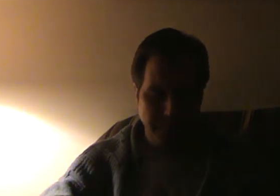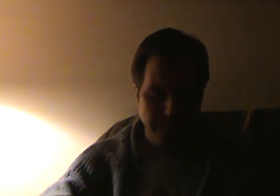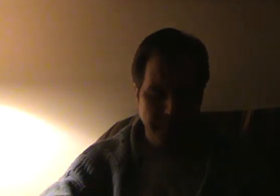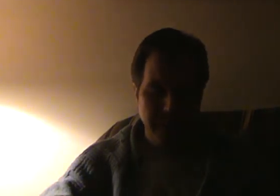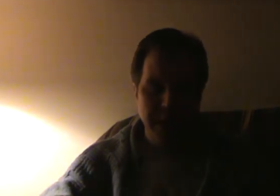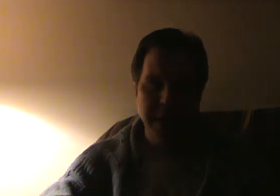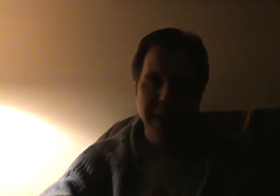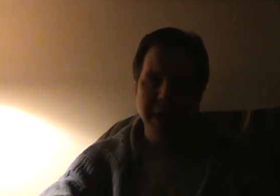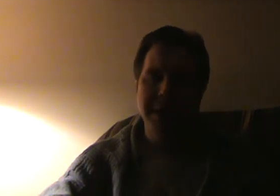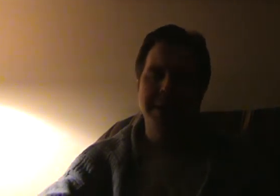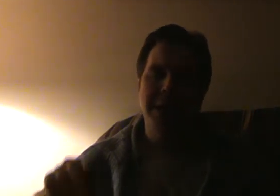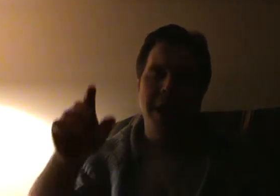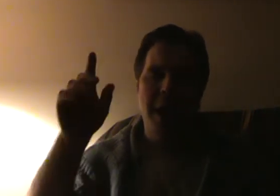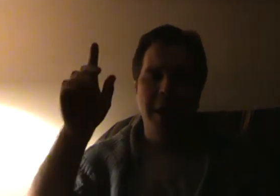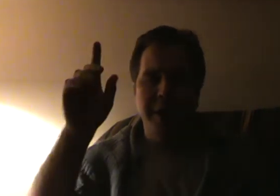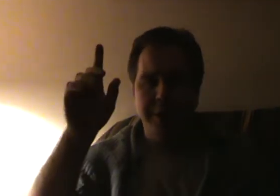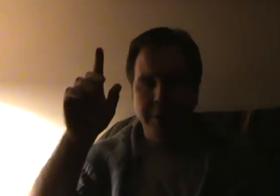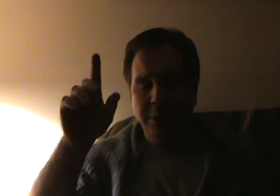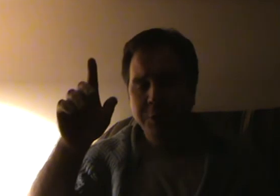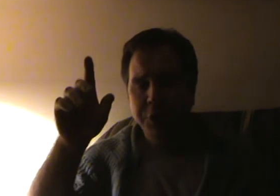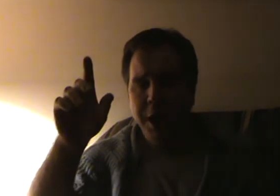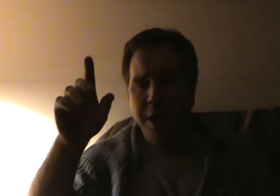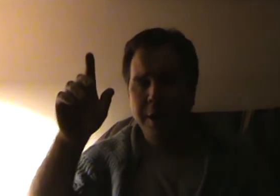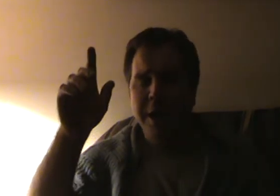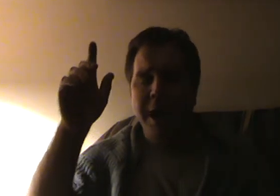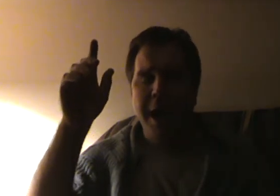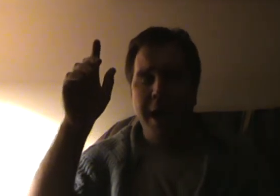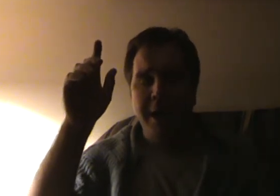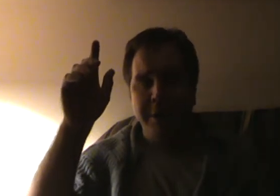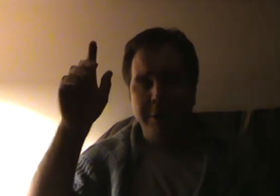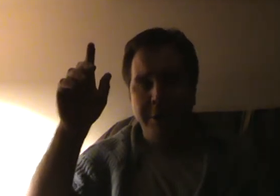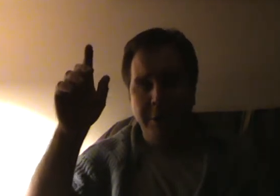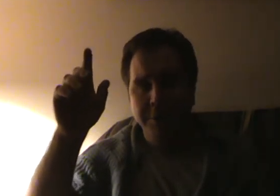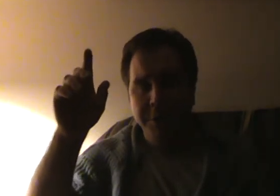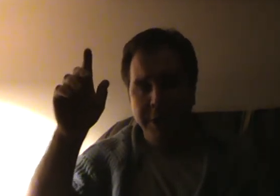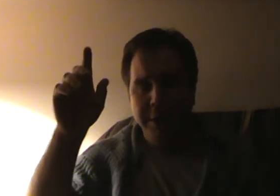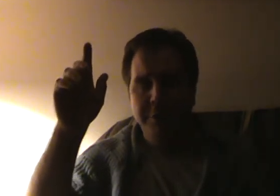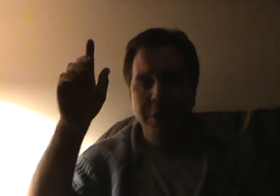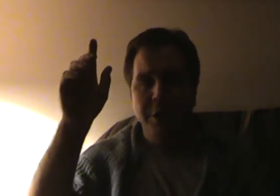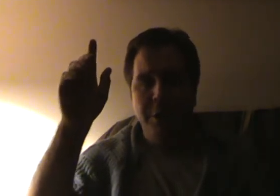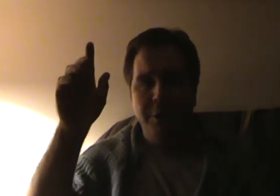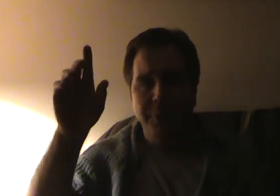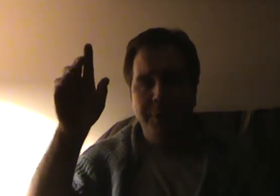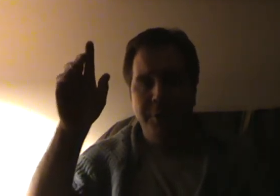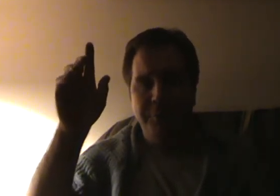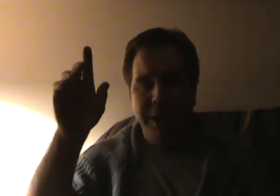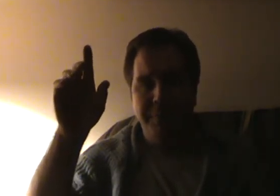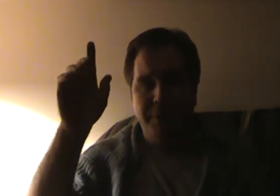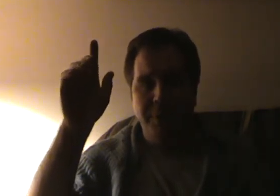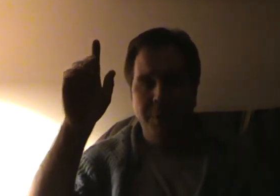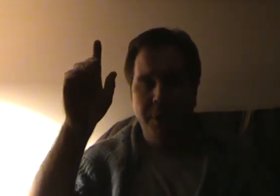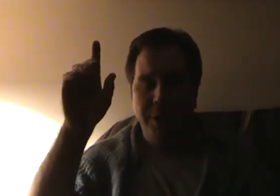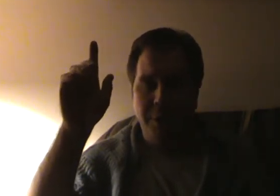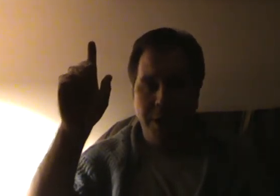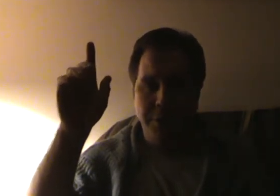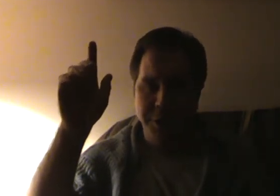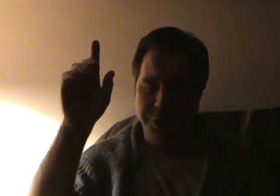It is an exclusionary and exclusive group of people what our Christians